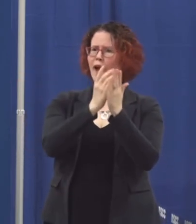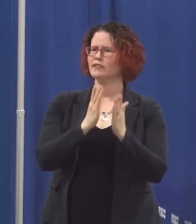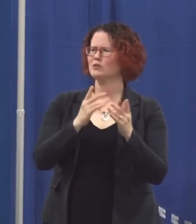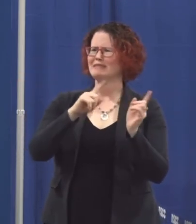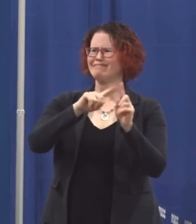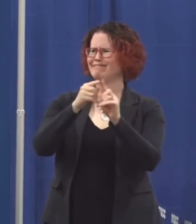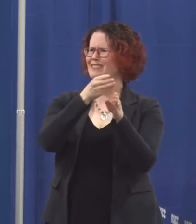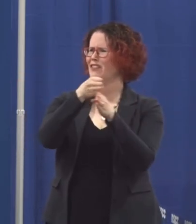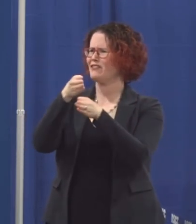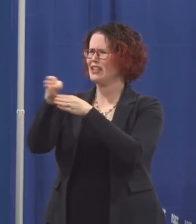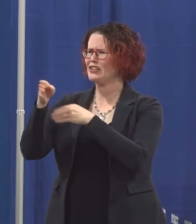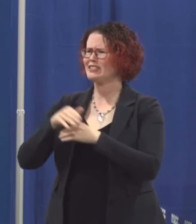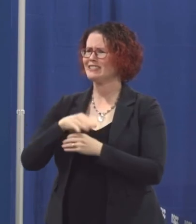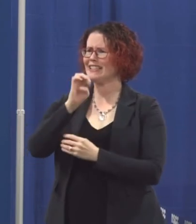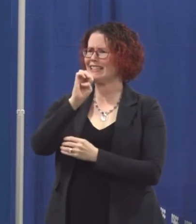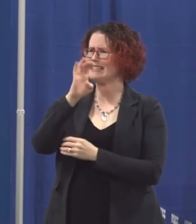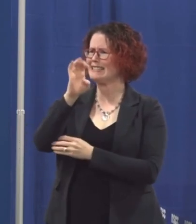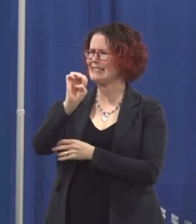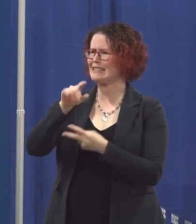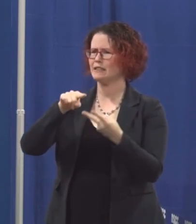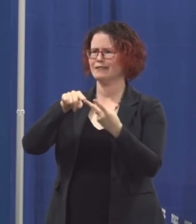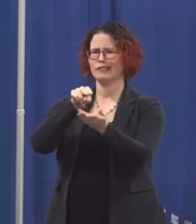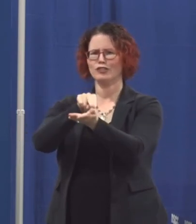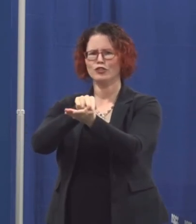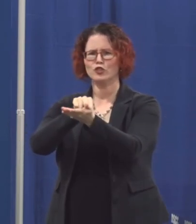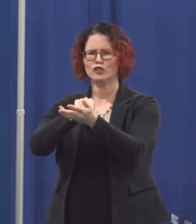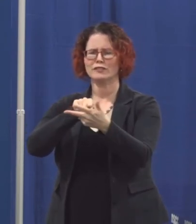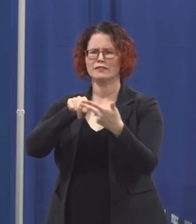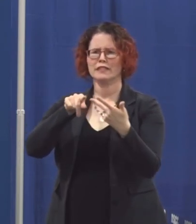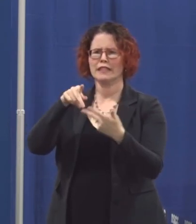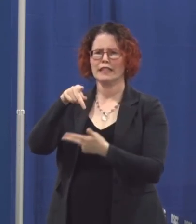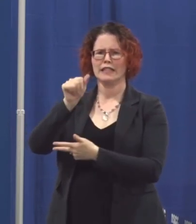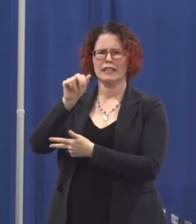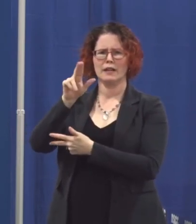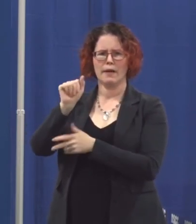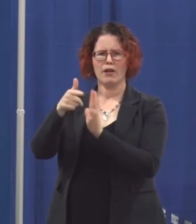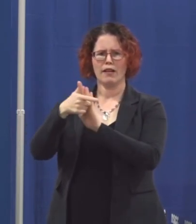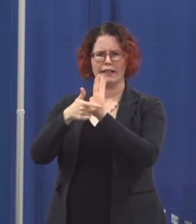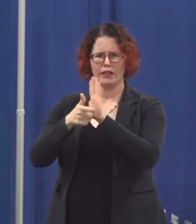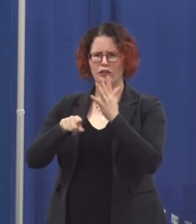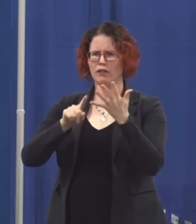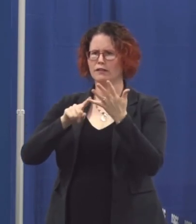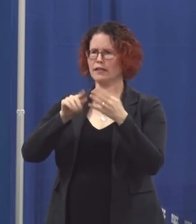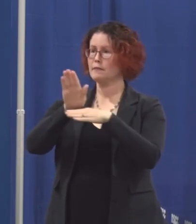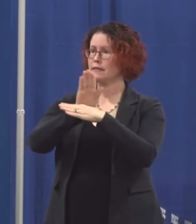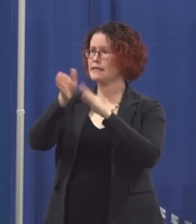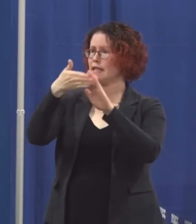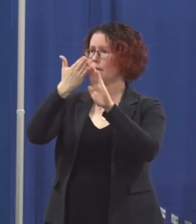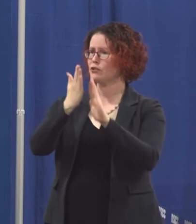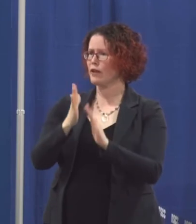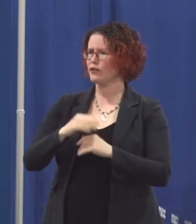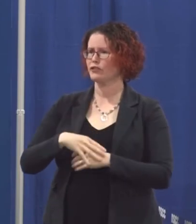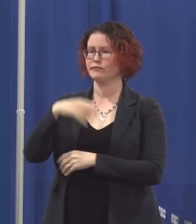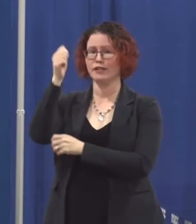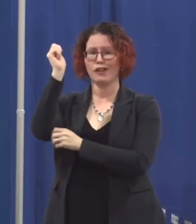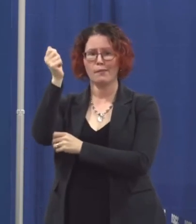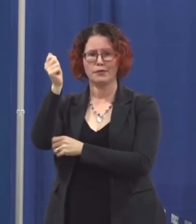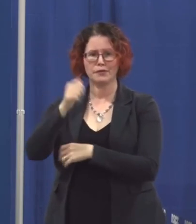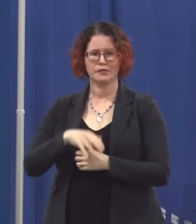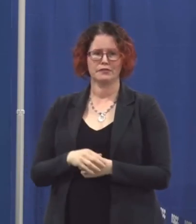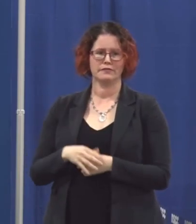educators nurses paralegal business administrators carpenters